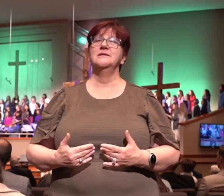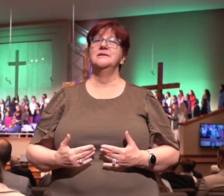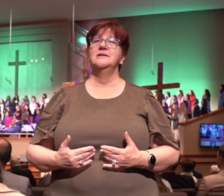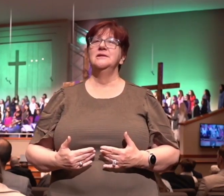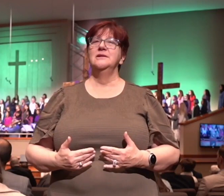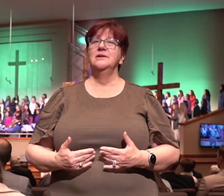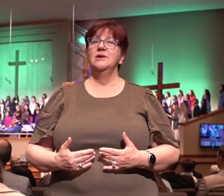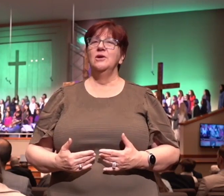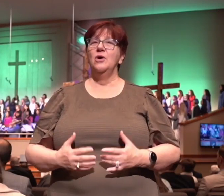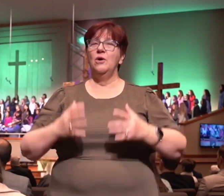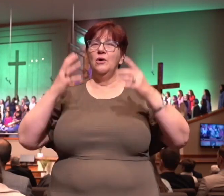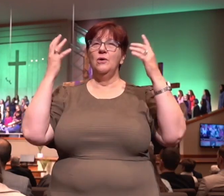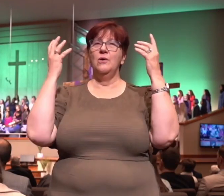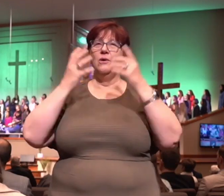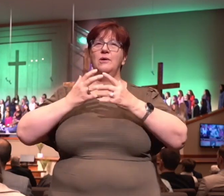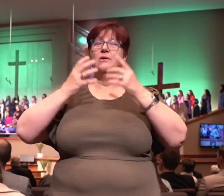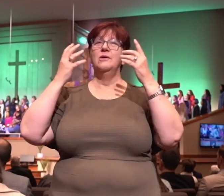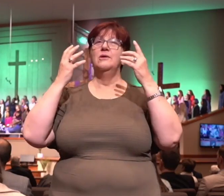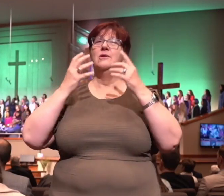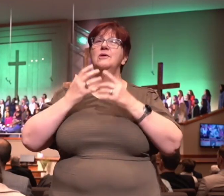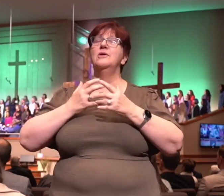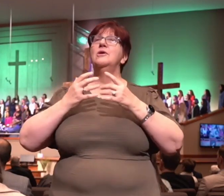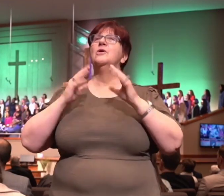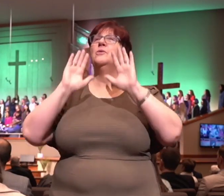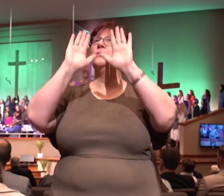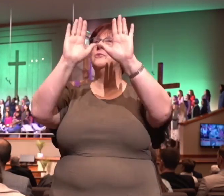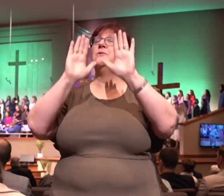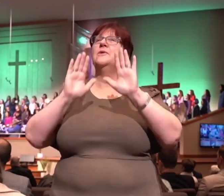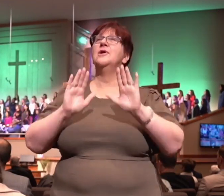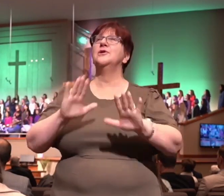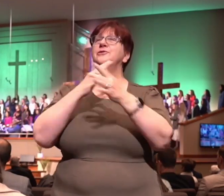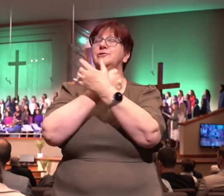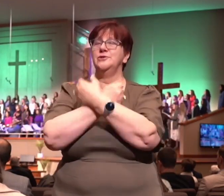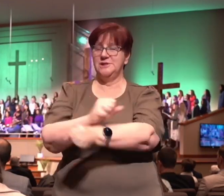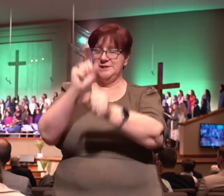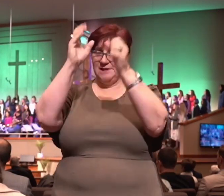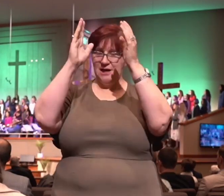Oh, what a Savior.